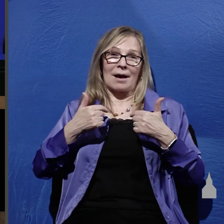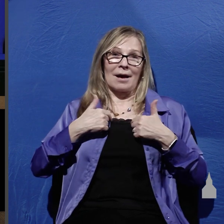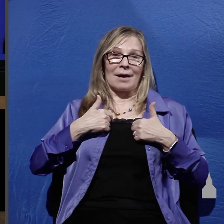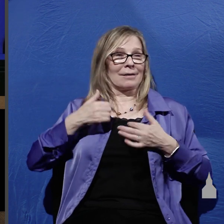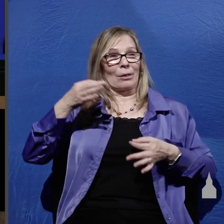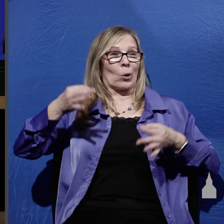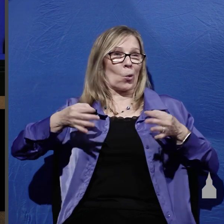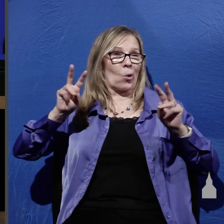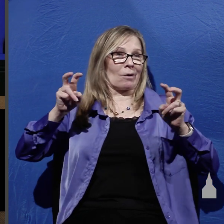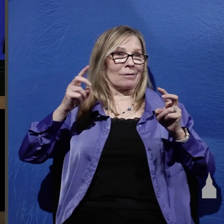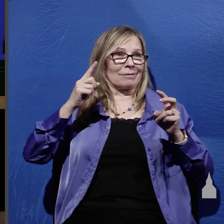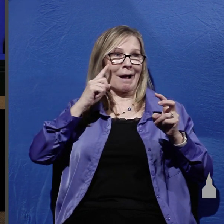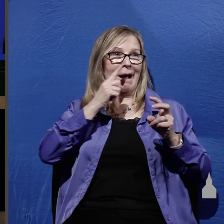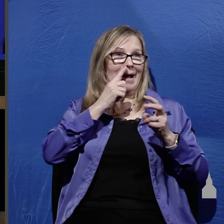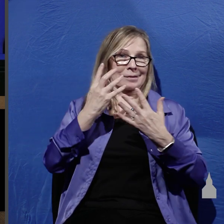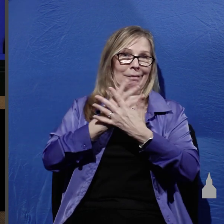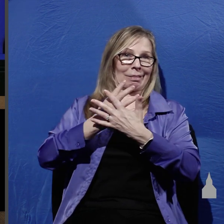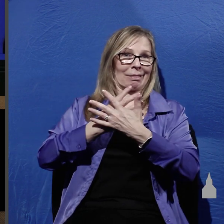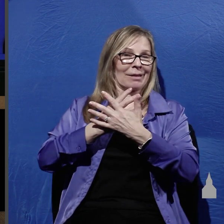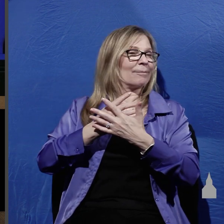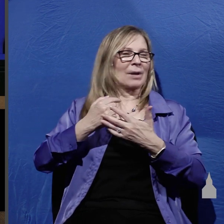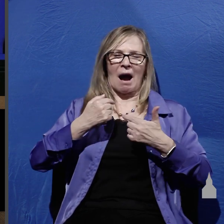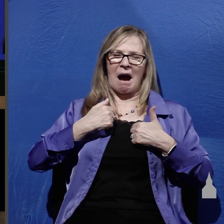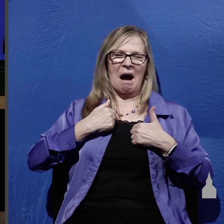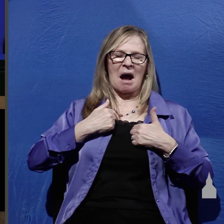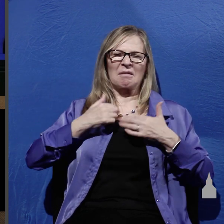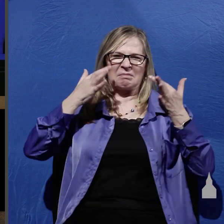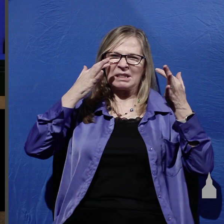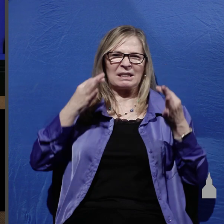the verdict on evidence not nearly so compelling